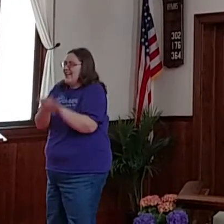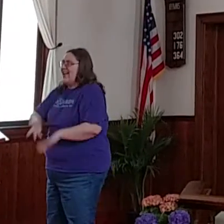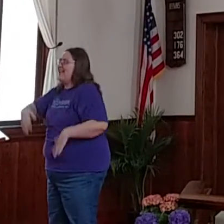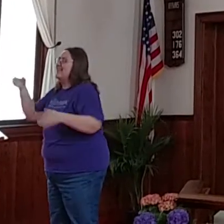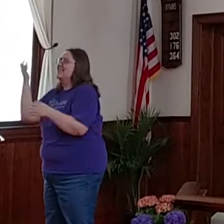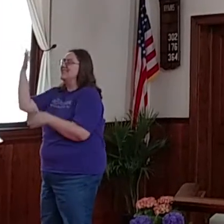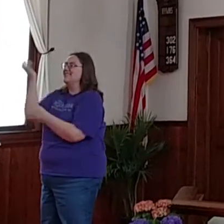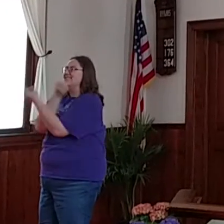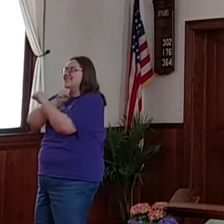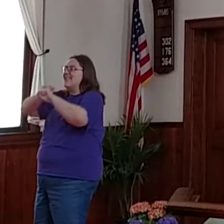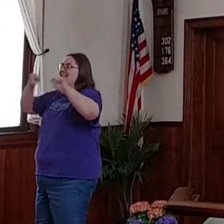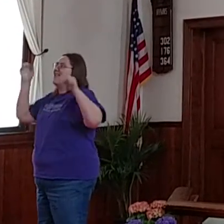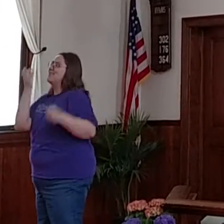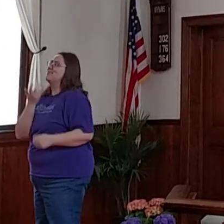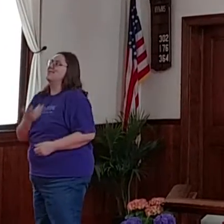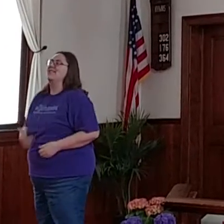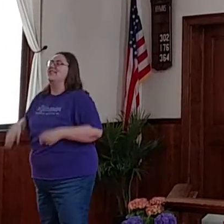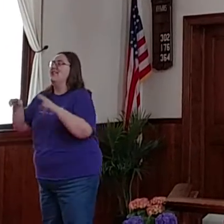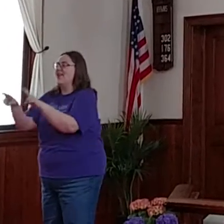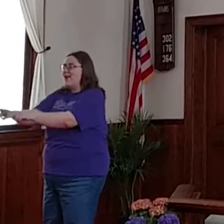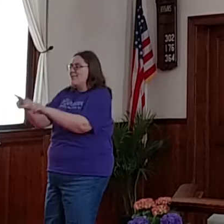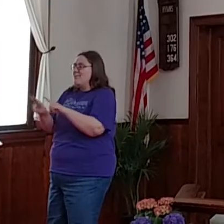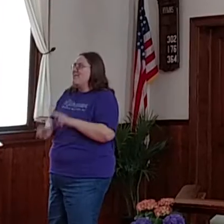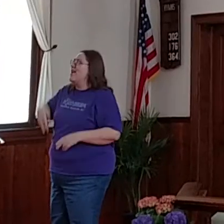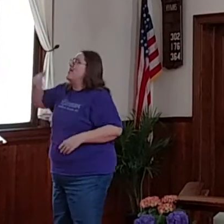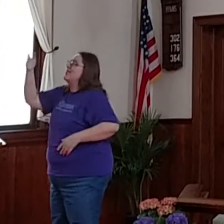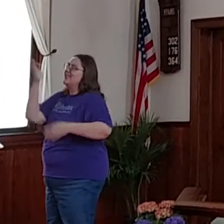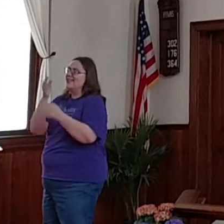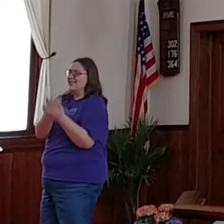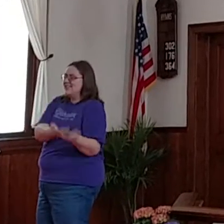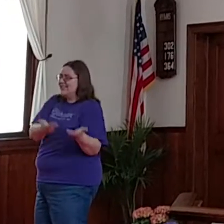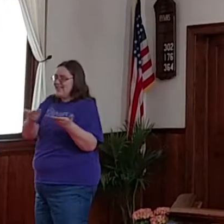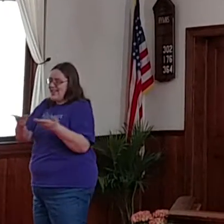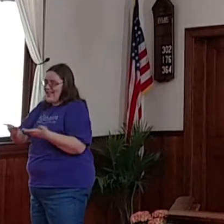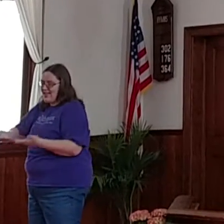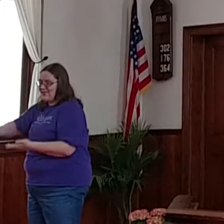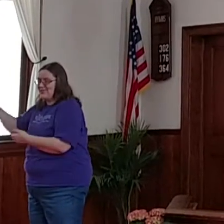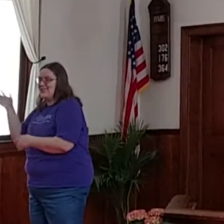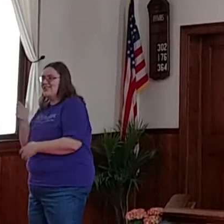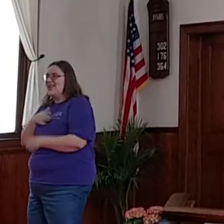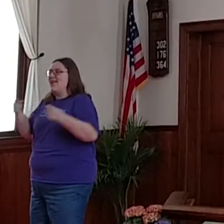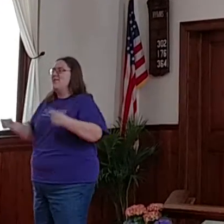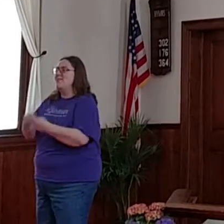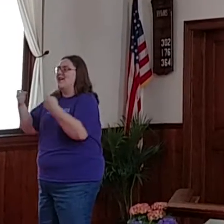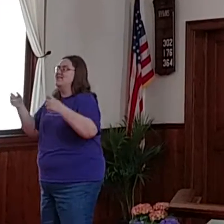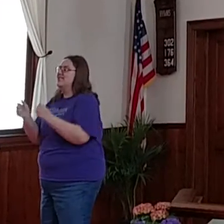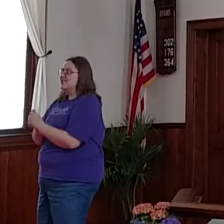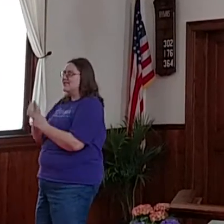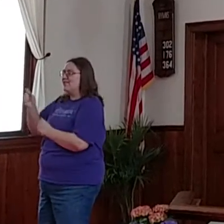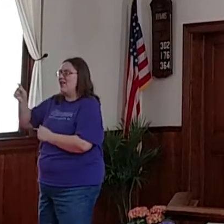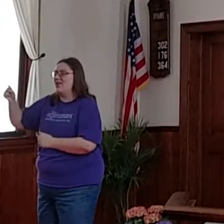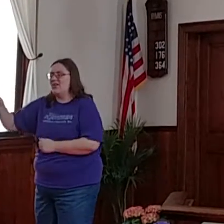dying he saved me, buried he carried my sins far